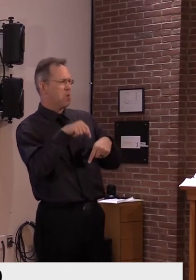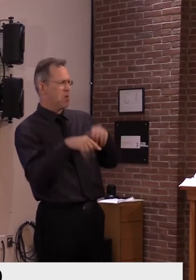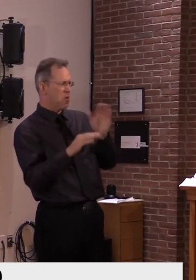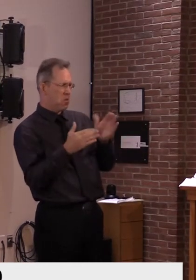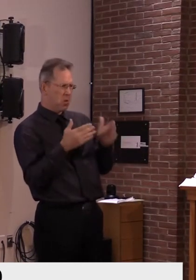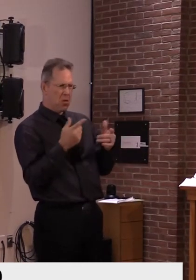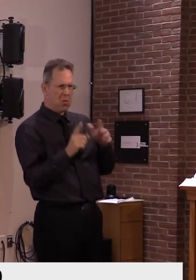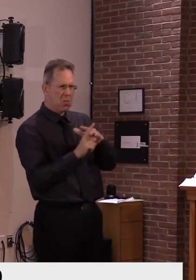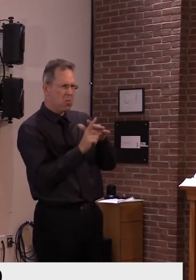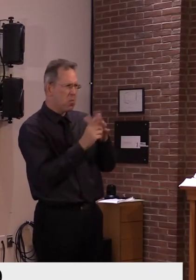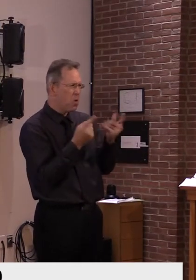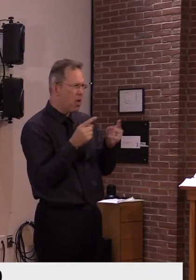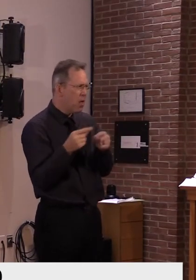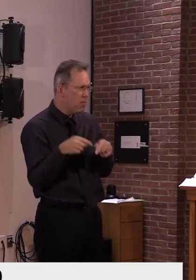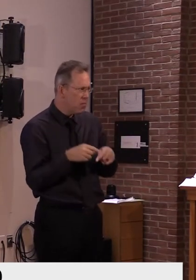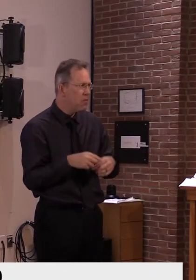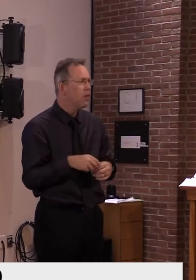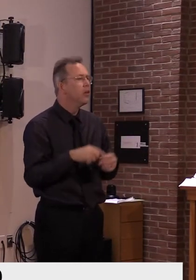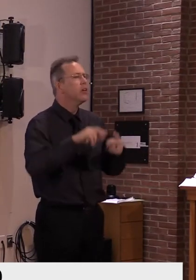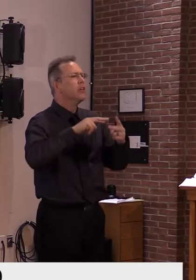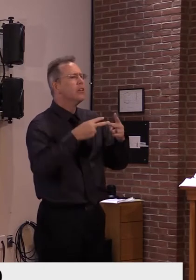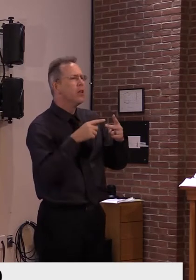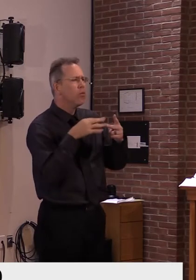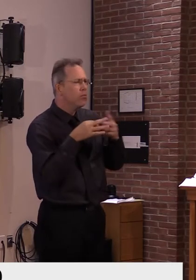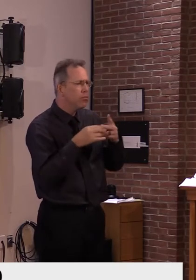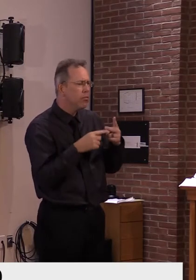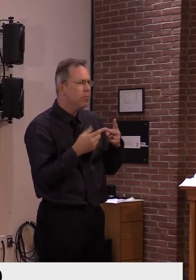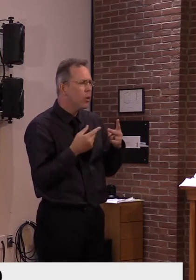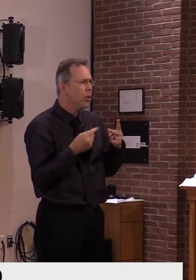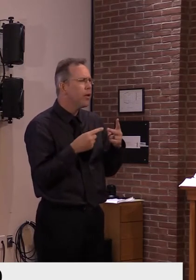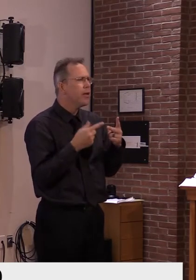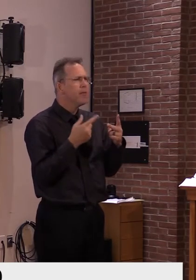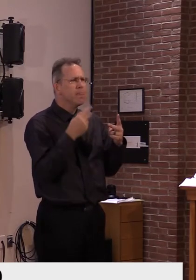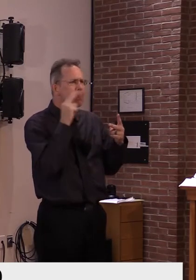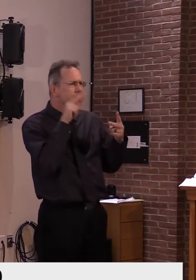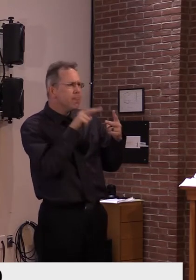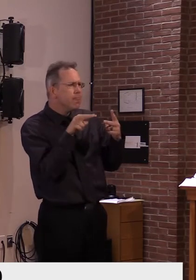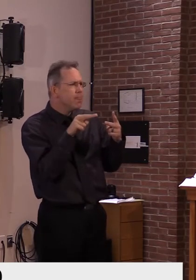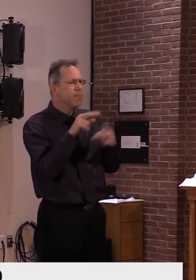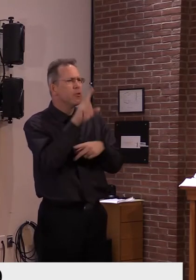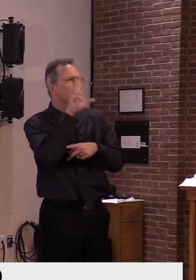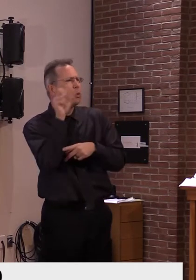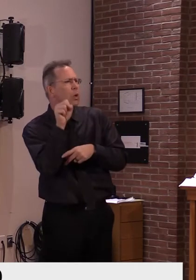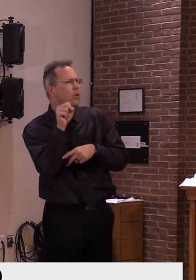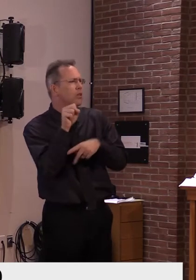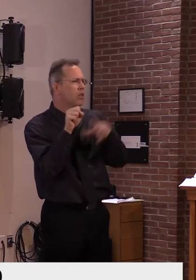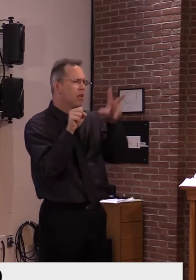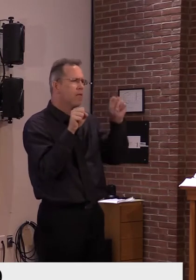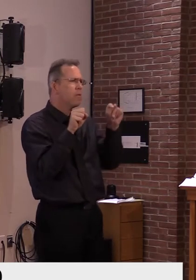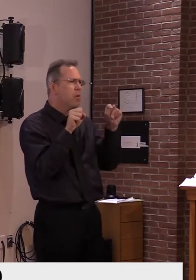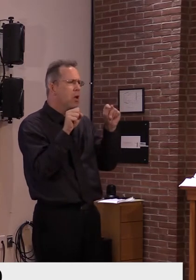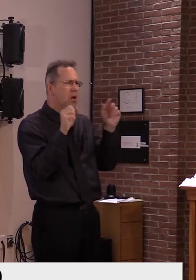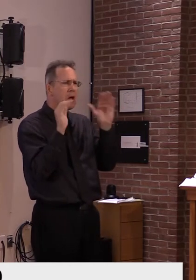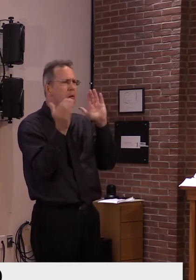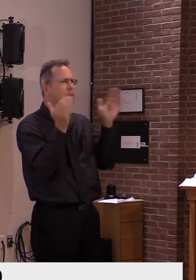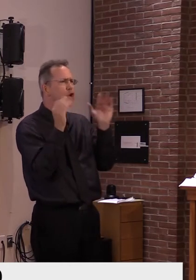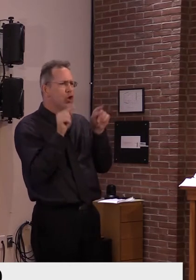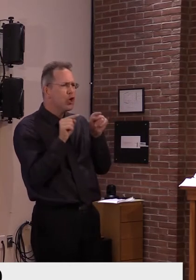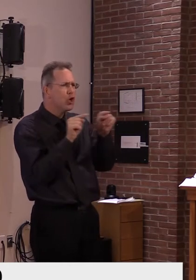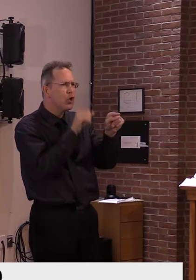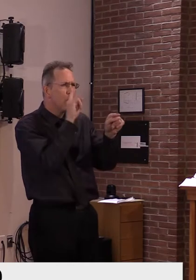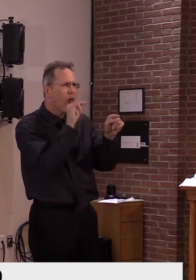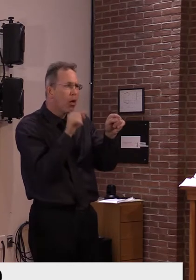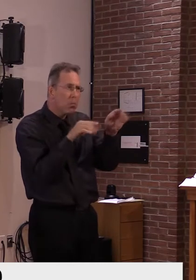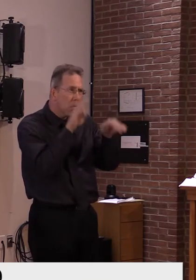and then turn to some comparisons between what we're seeing at the national level and what's happening in Vermont with some important